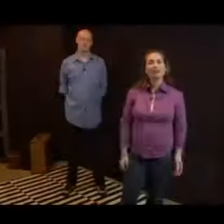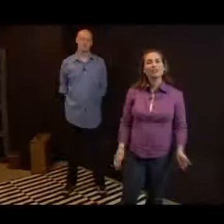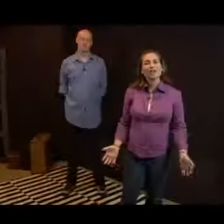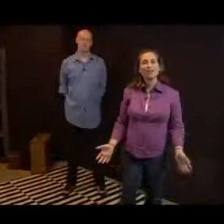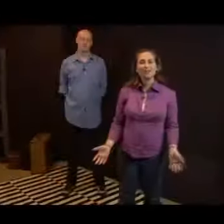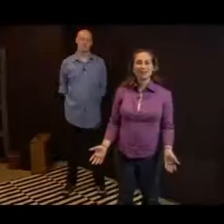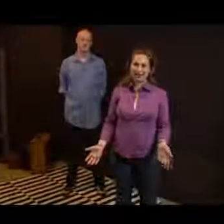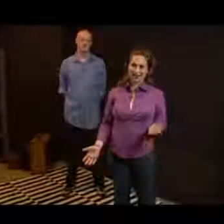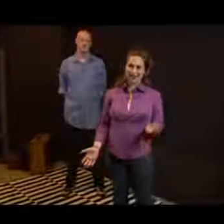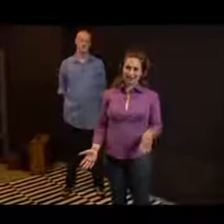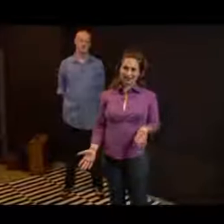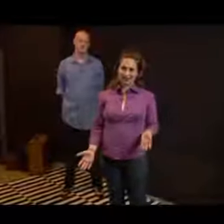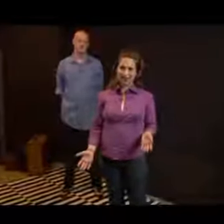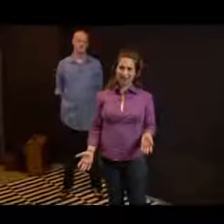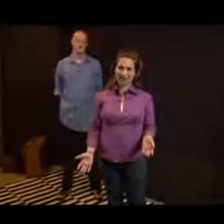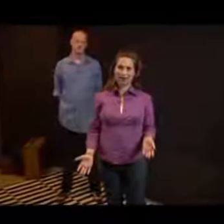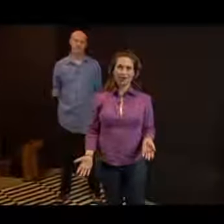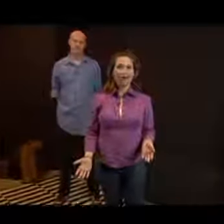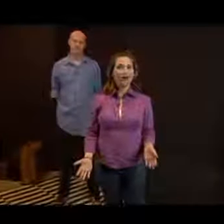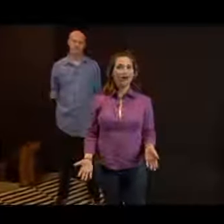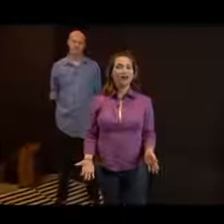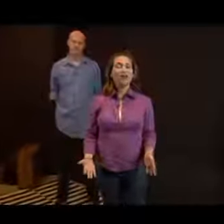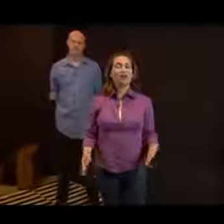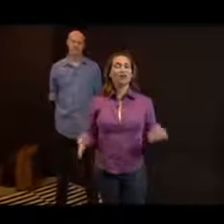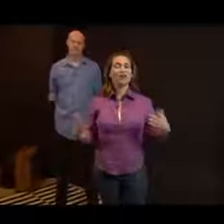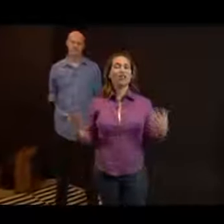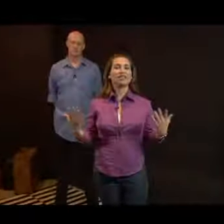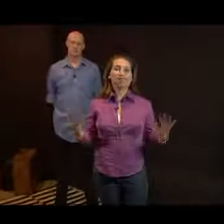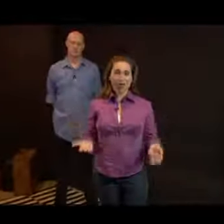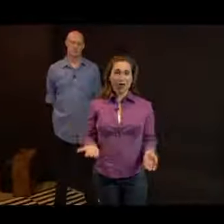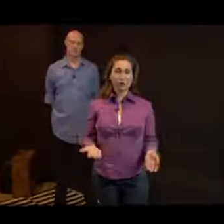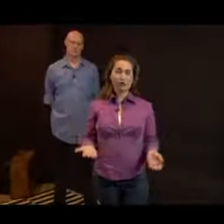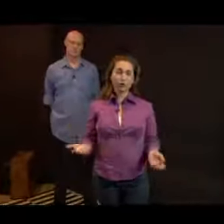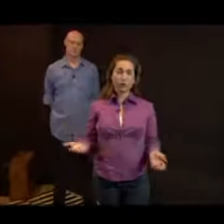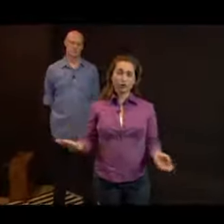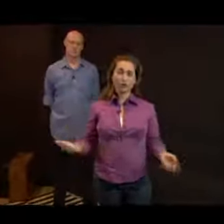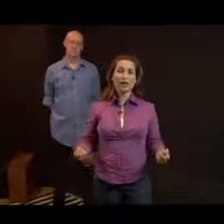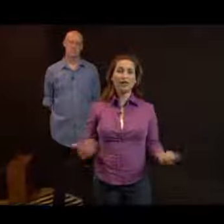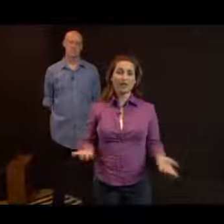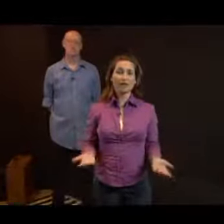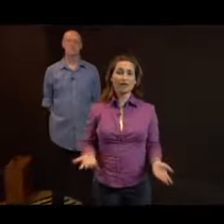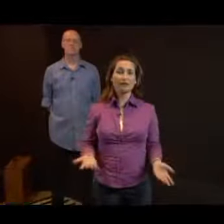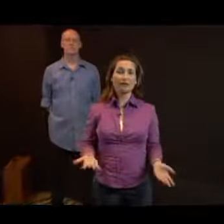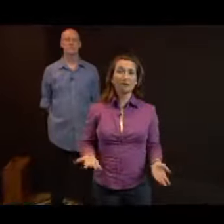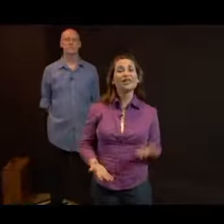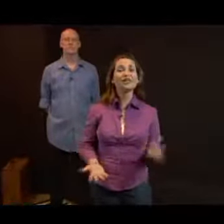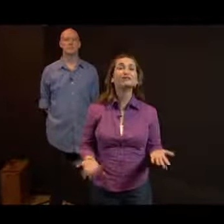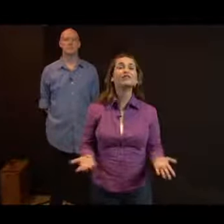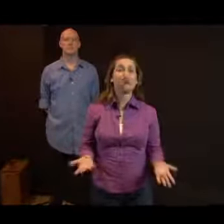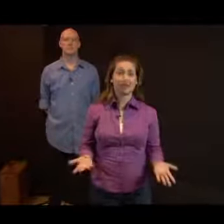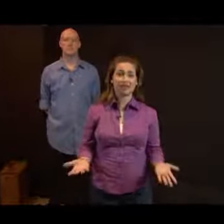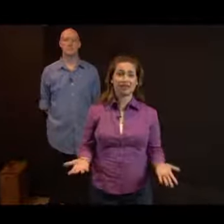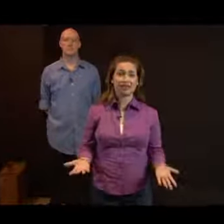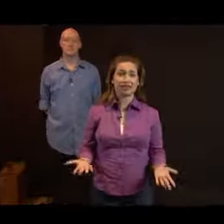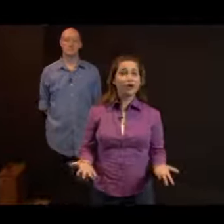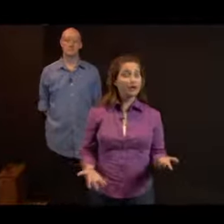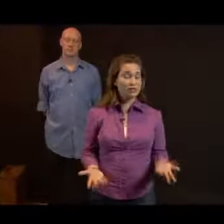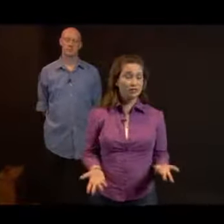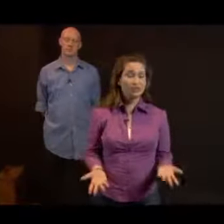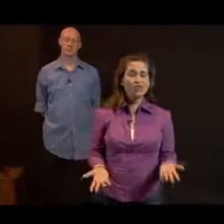We're talking about improv exercises where you work on being willing to share control or being willing to lose. Being a good sport basically which is one of the